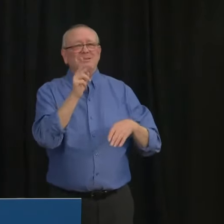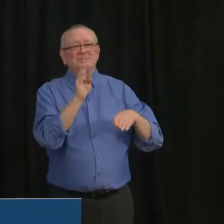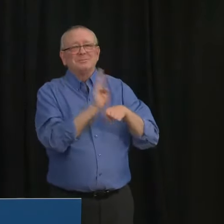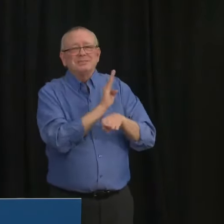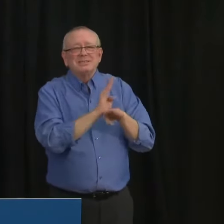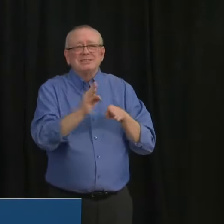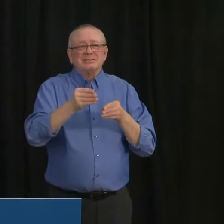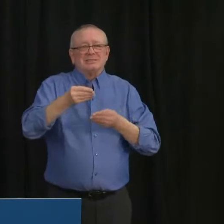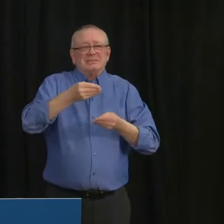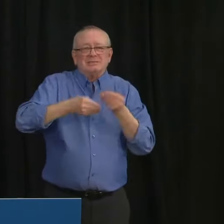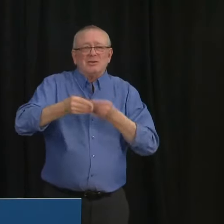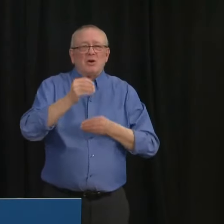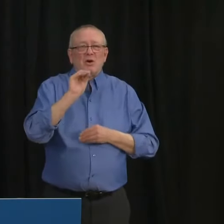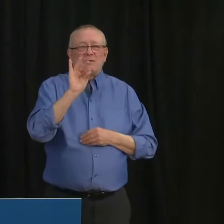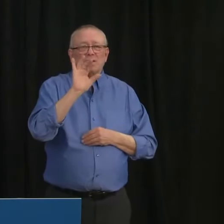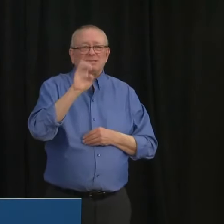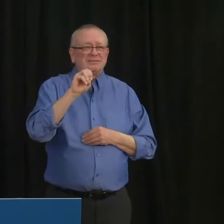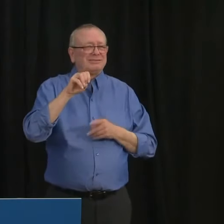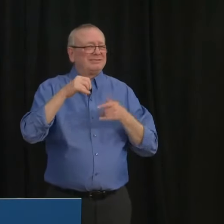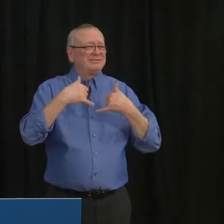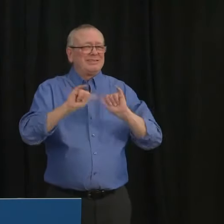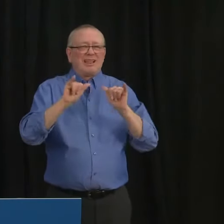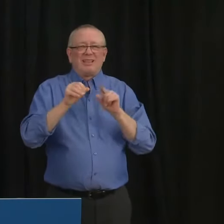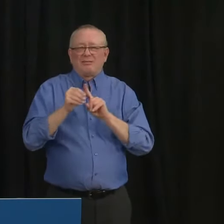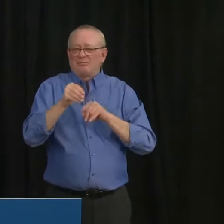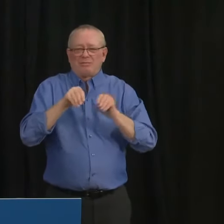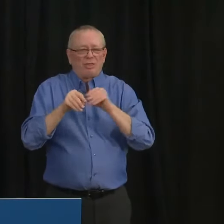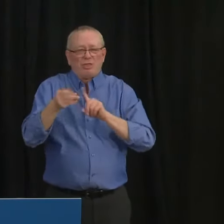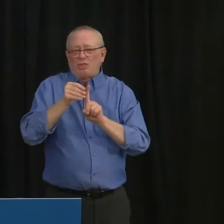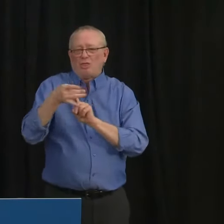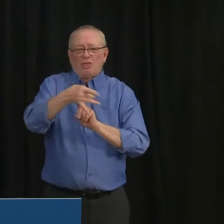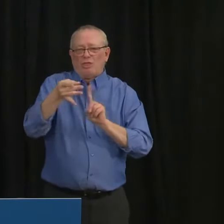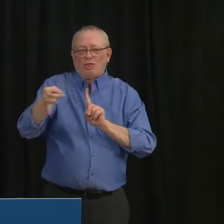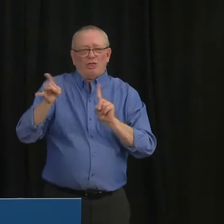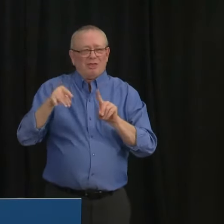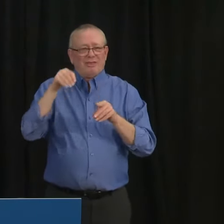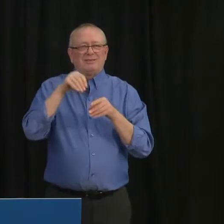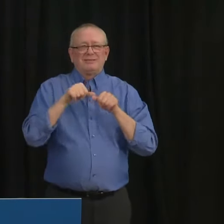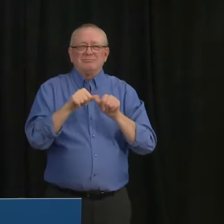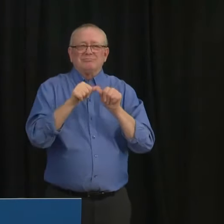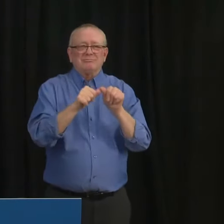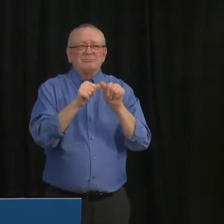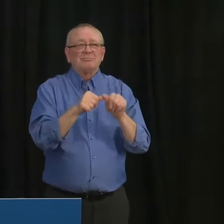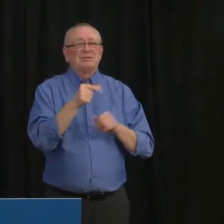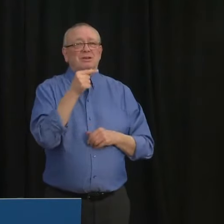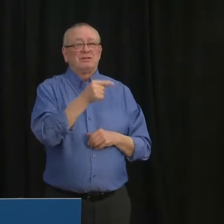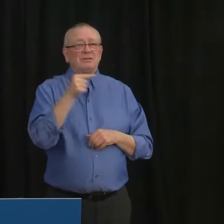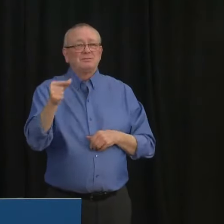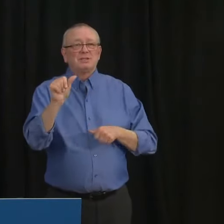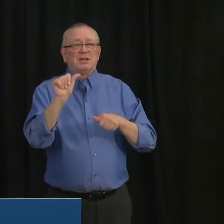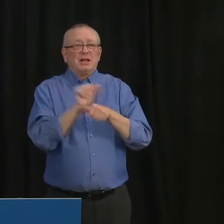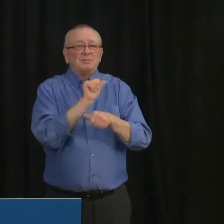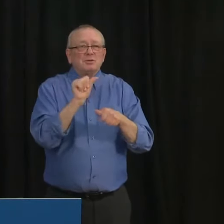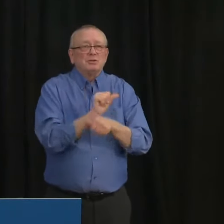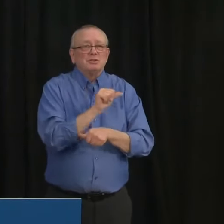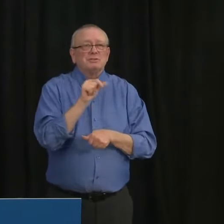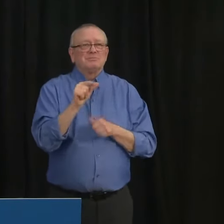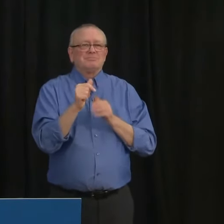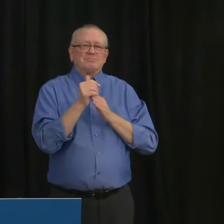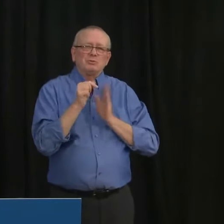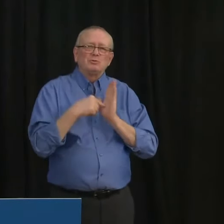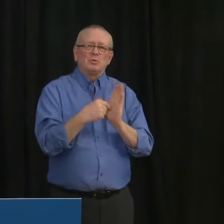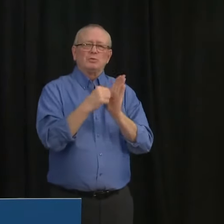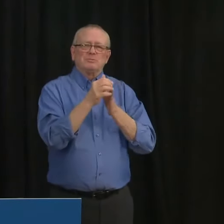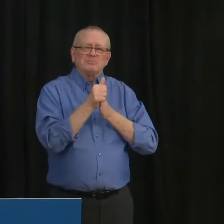reason for spread. The government of Alberta will lead by example transitioning much of our office workforce